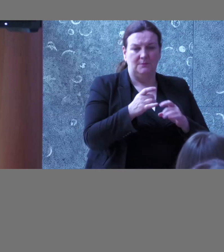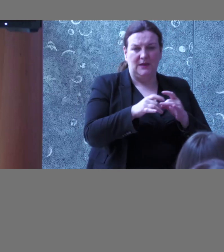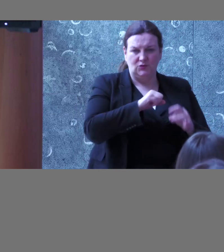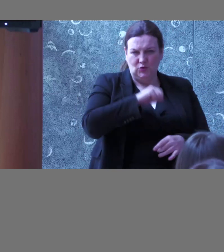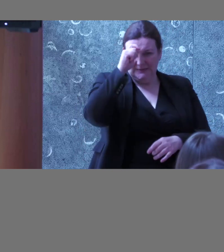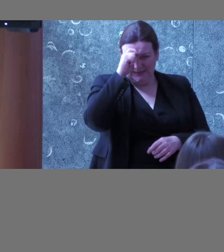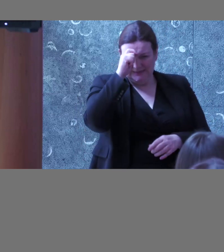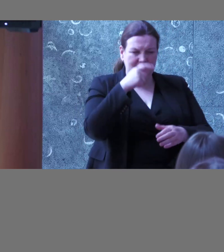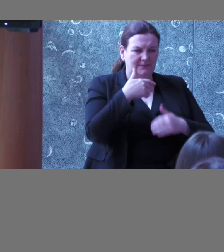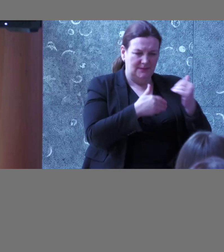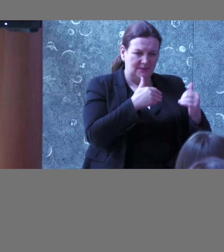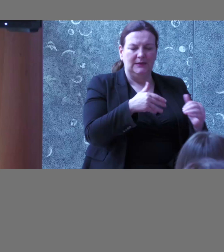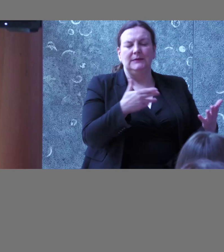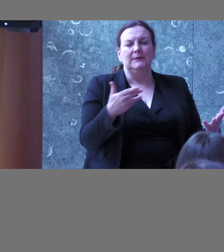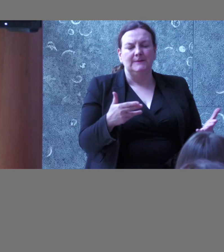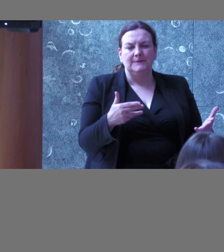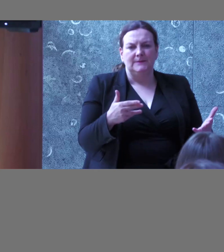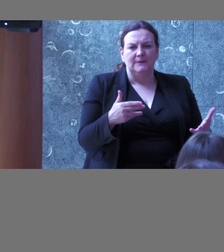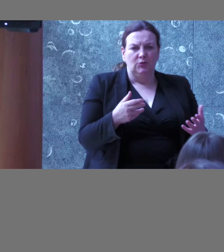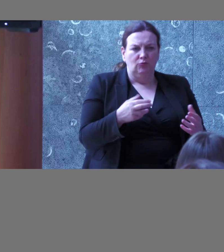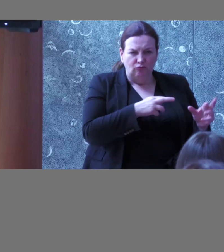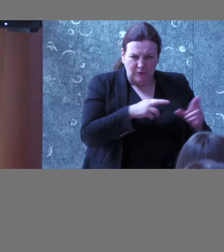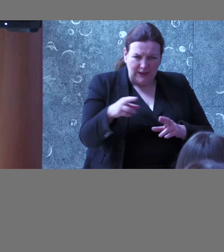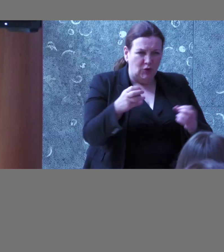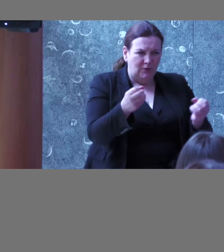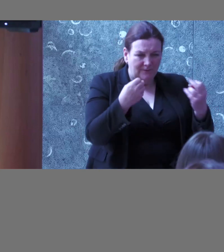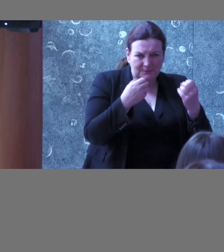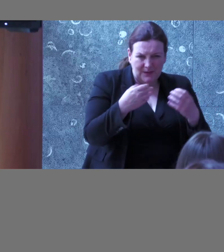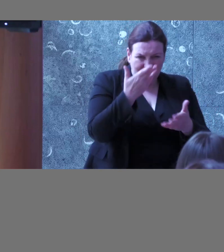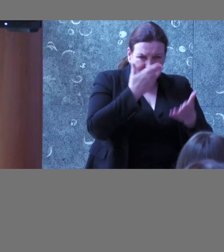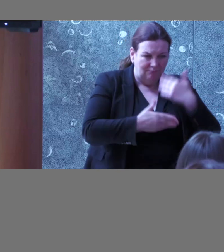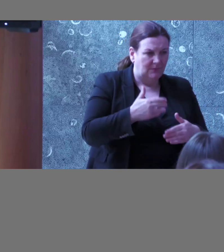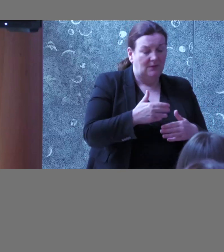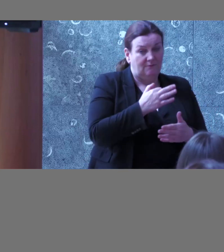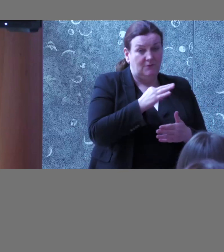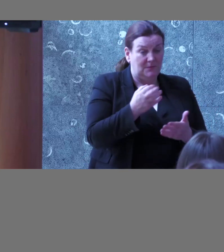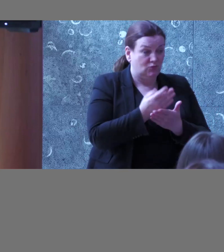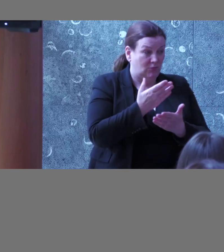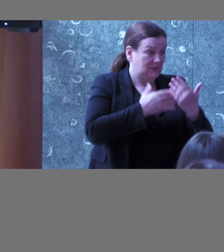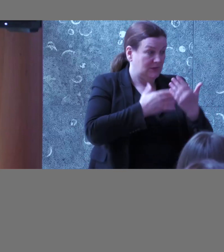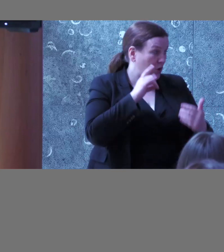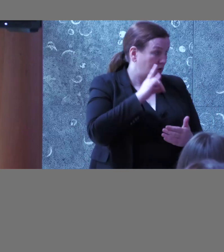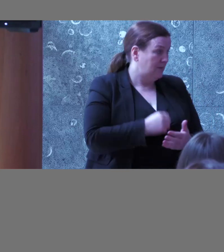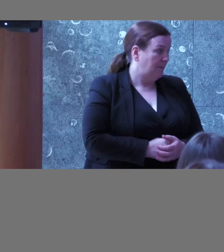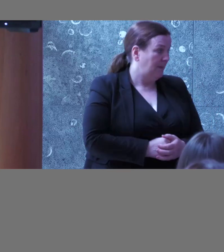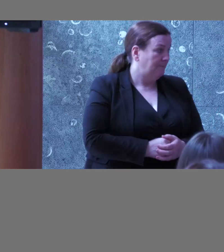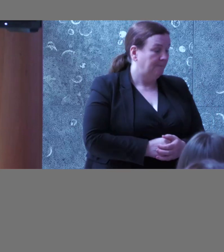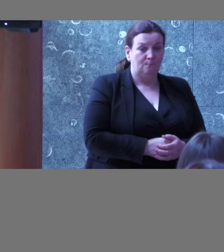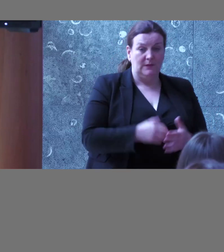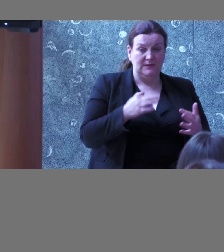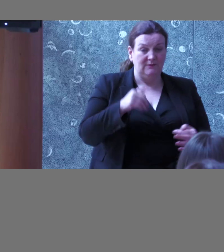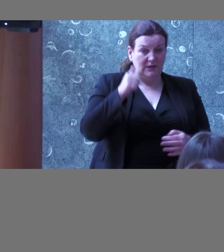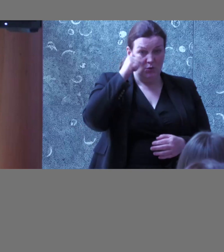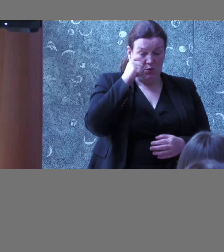feedback, and that was kind of said this morning on some of the little talks that I heard, but you know, certainly from us